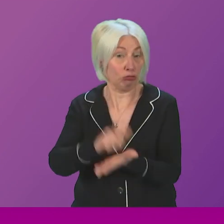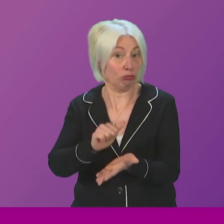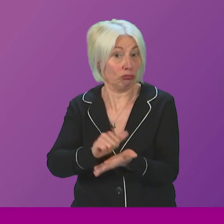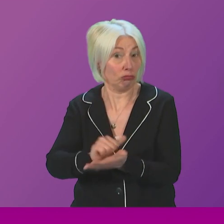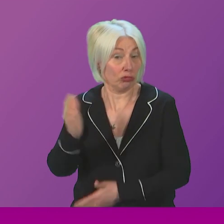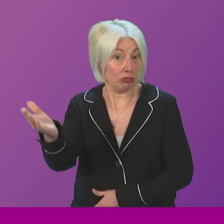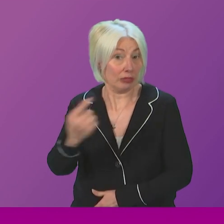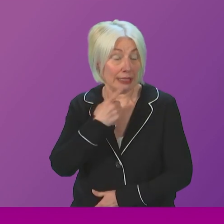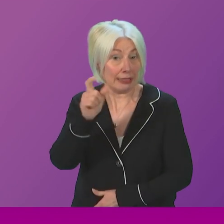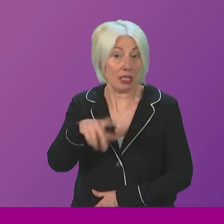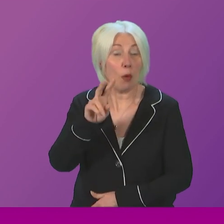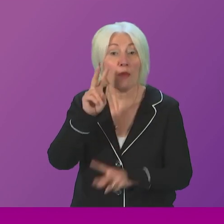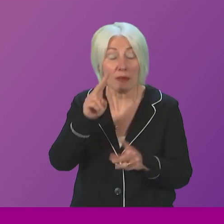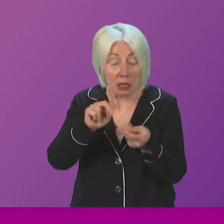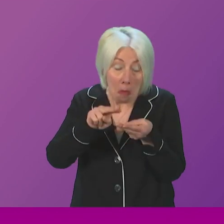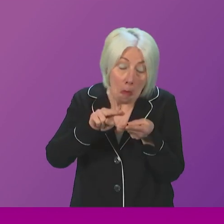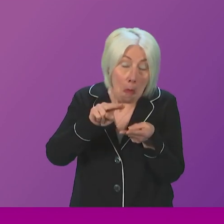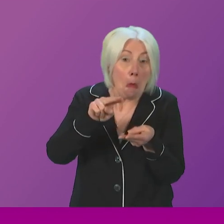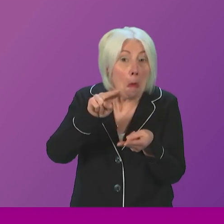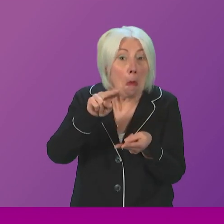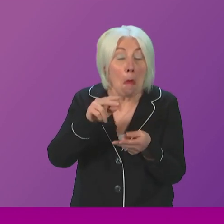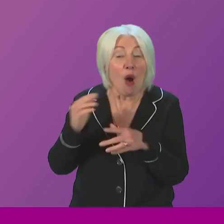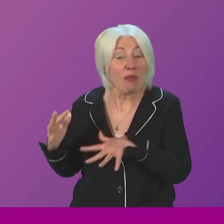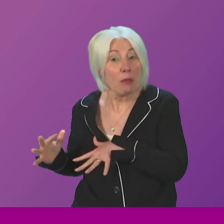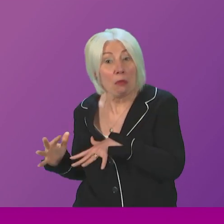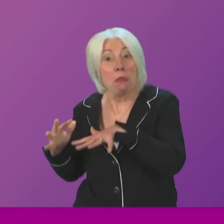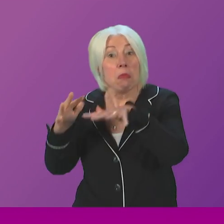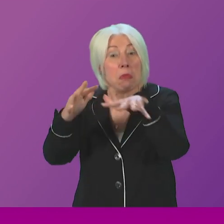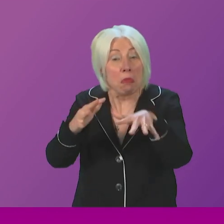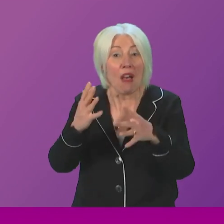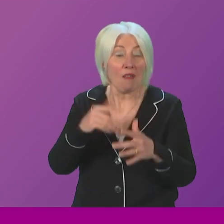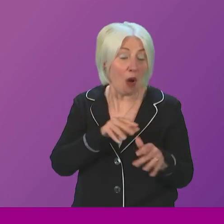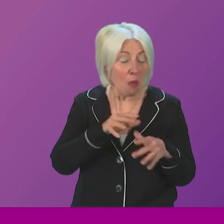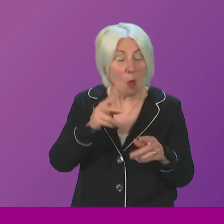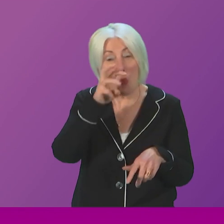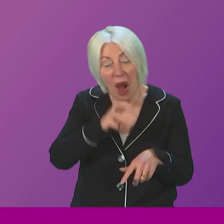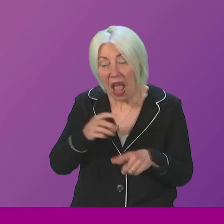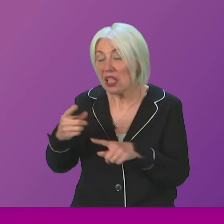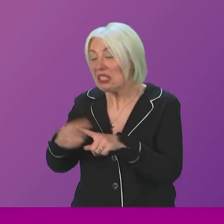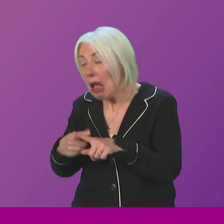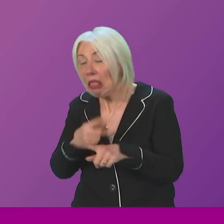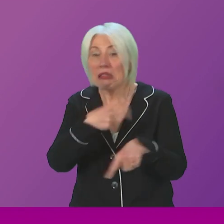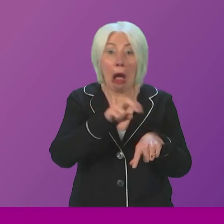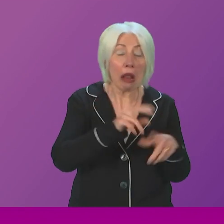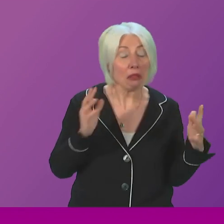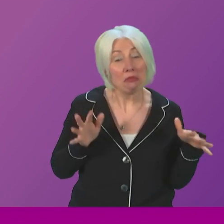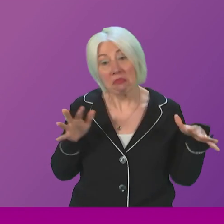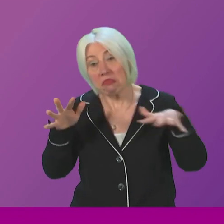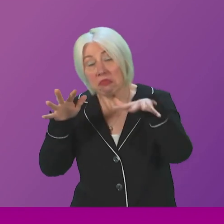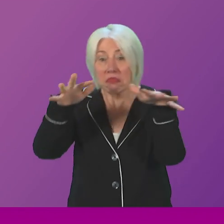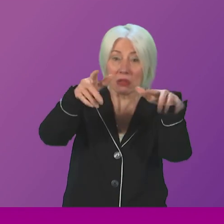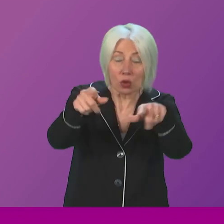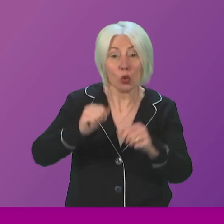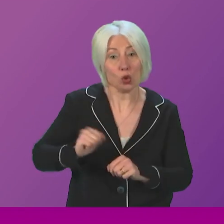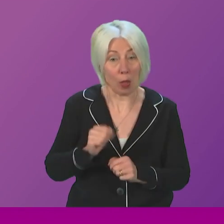absolutely right. We have seen that modest increase in inward migration from the rest of the UK. And that is an important point. Scotland's